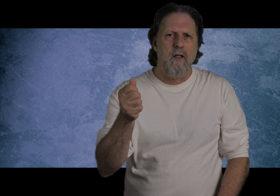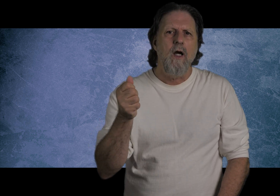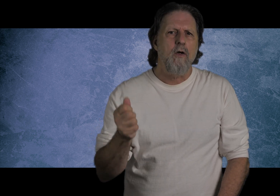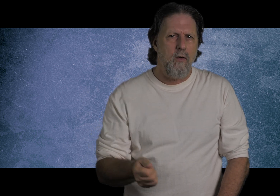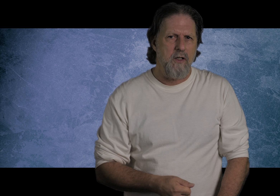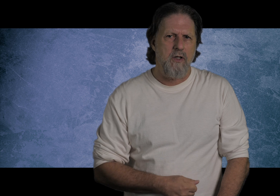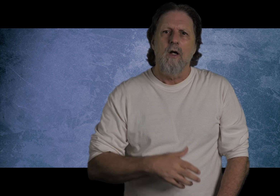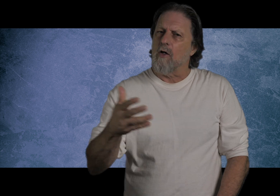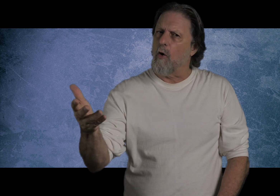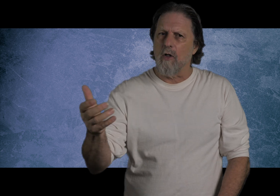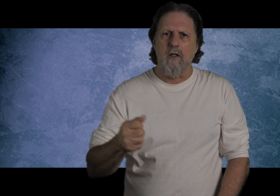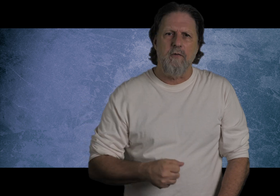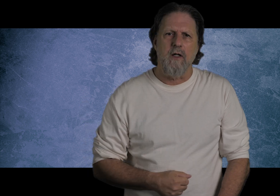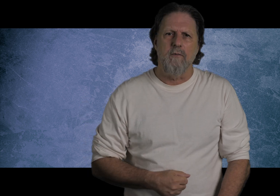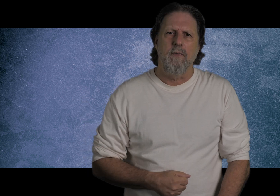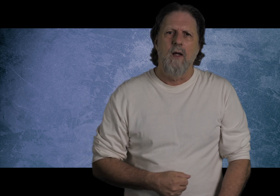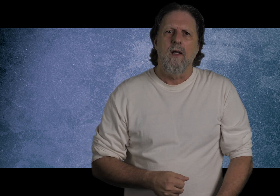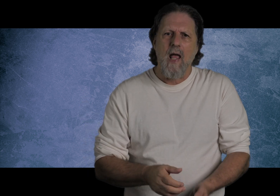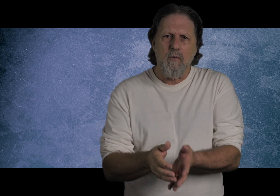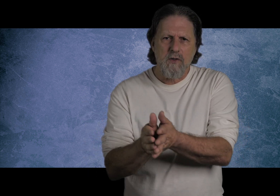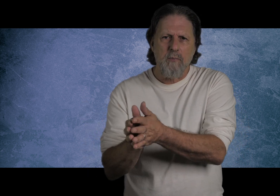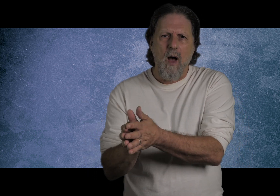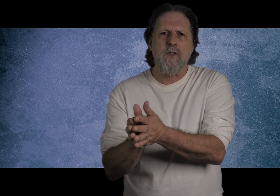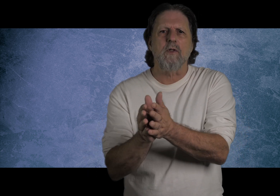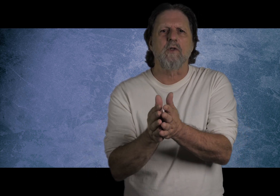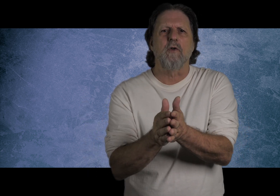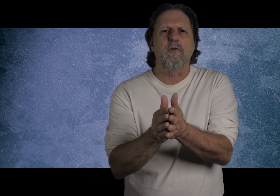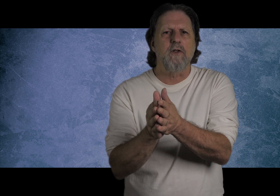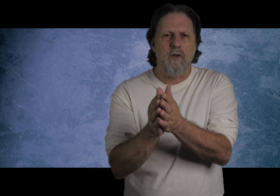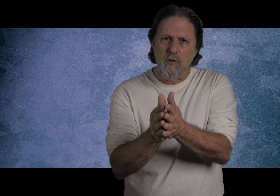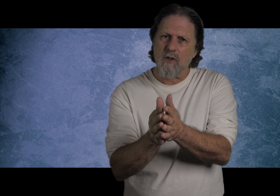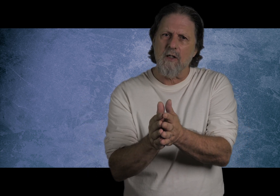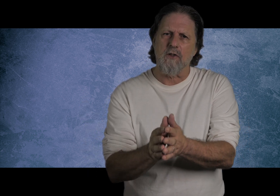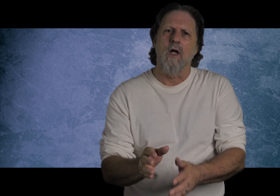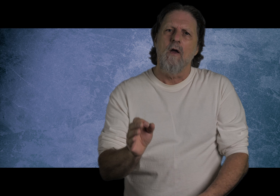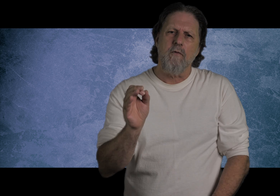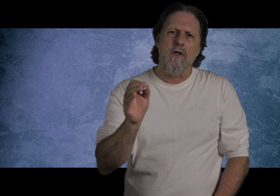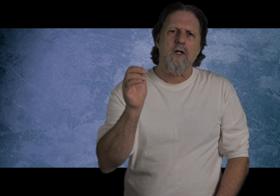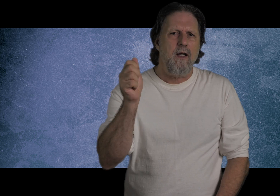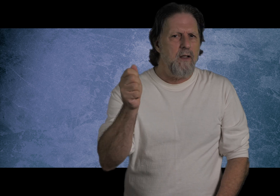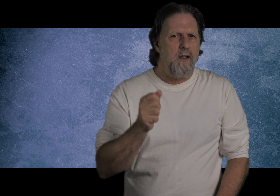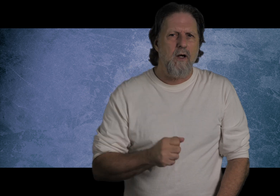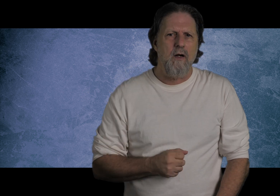crushed, or totally defeated. That was the promise which was fulfilled in two stages. First, in the incarnation.